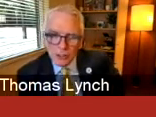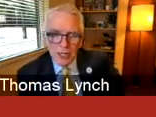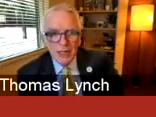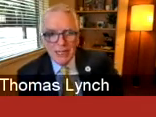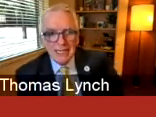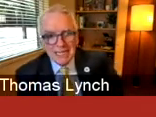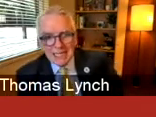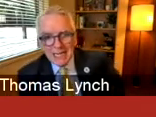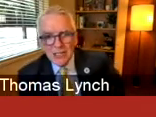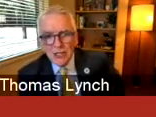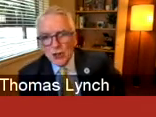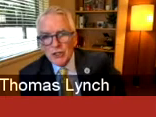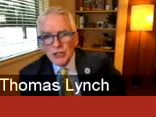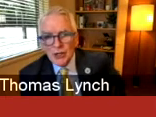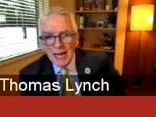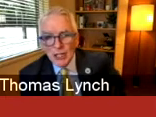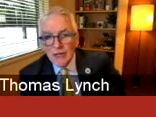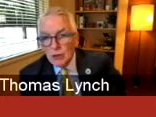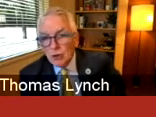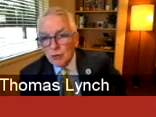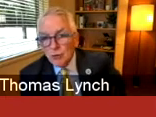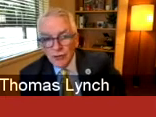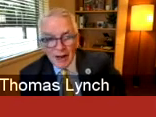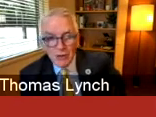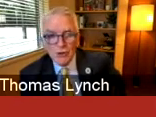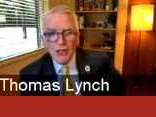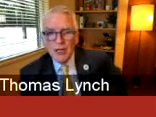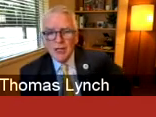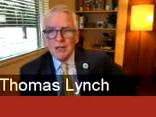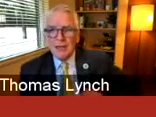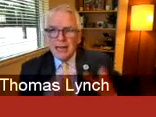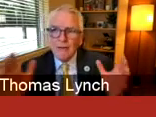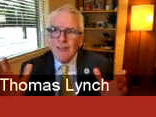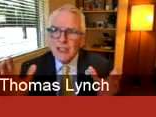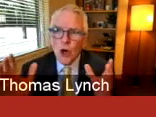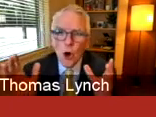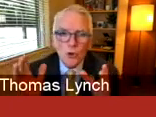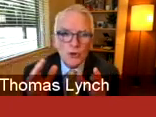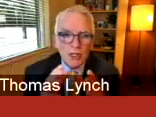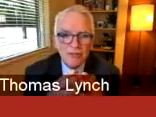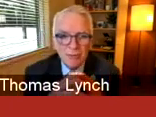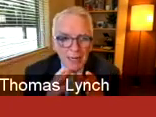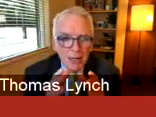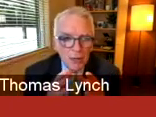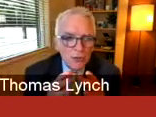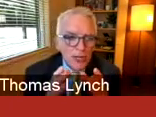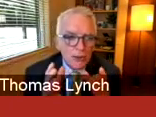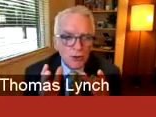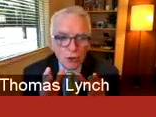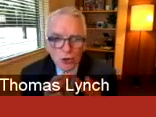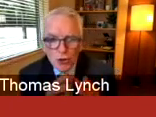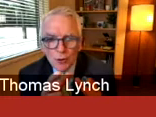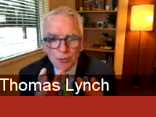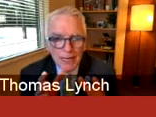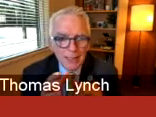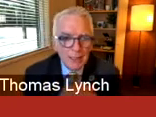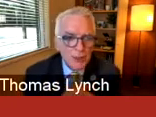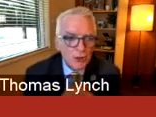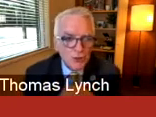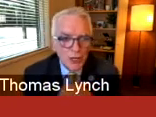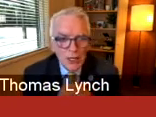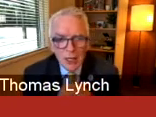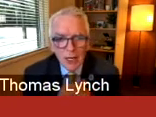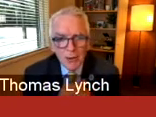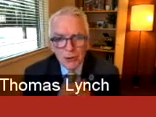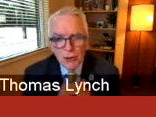or HEART, in 1996 are considered HIV long-term survivors. They now faced a host of medical, psychosocial, practical